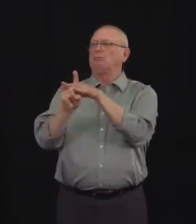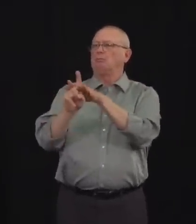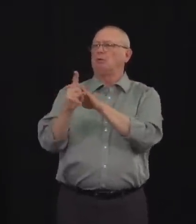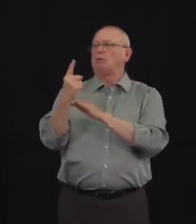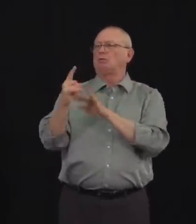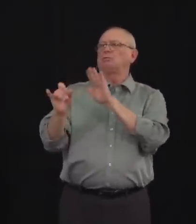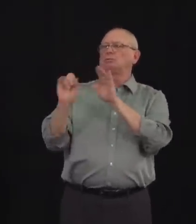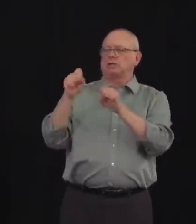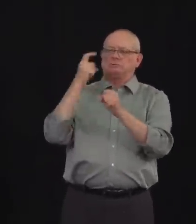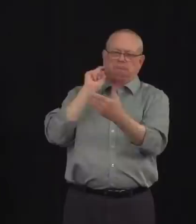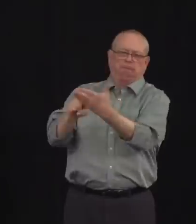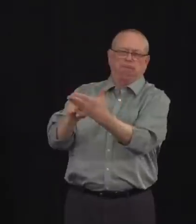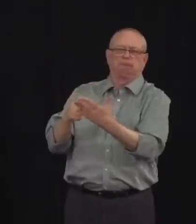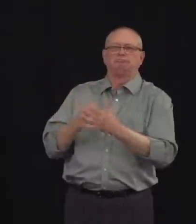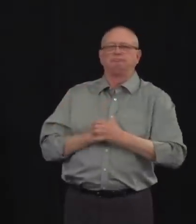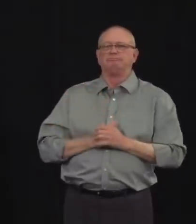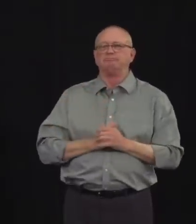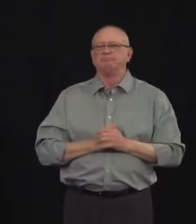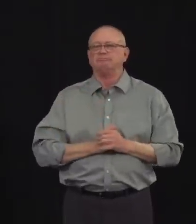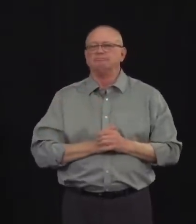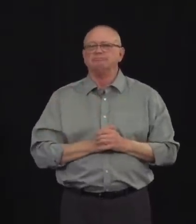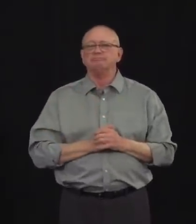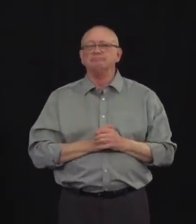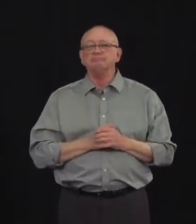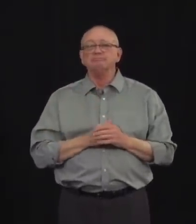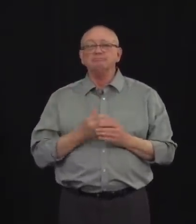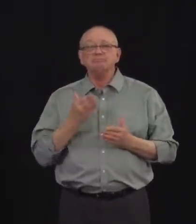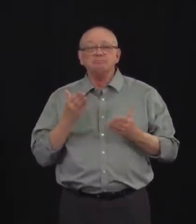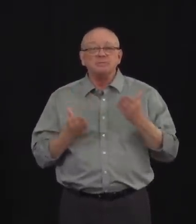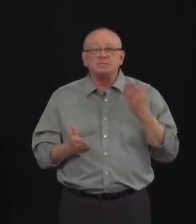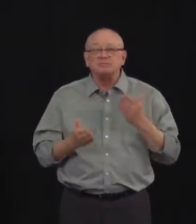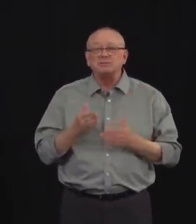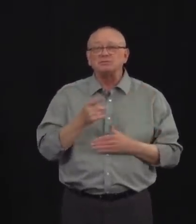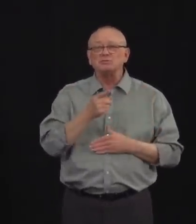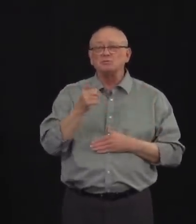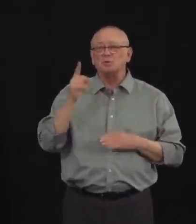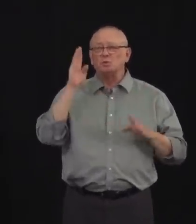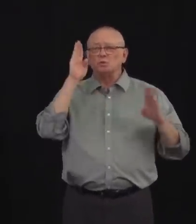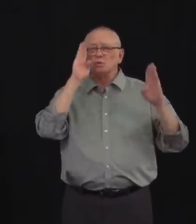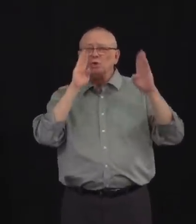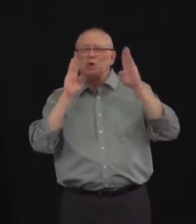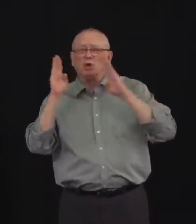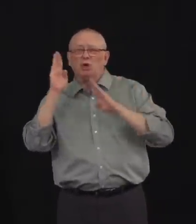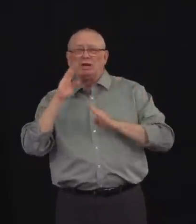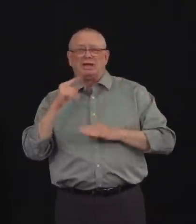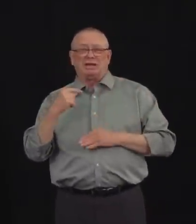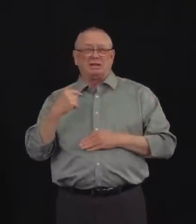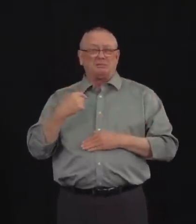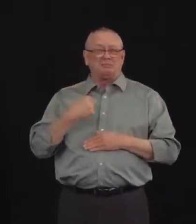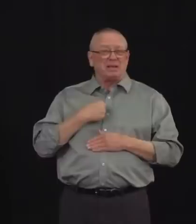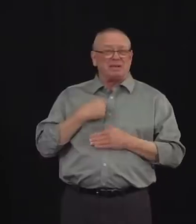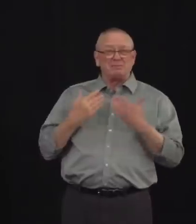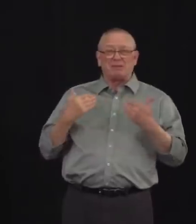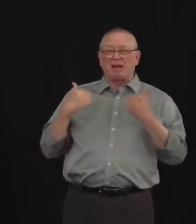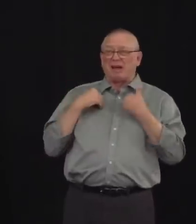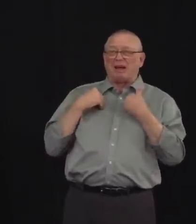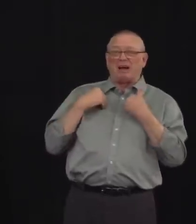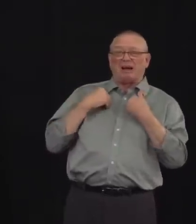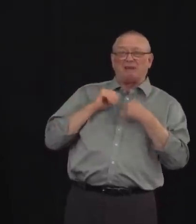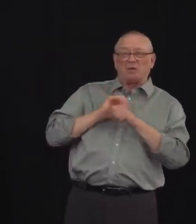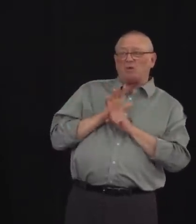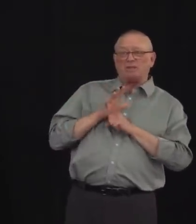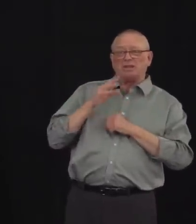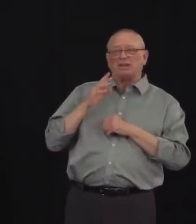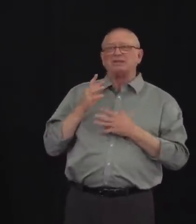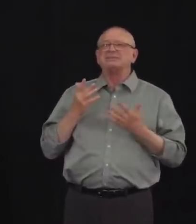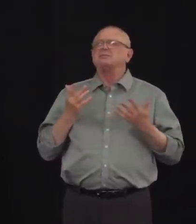If you were worried that you might have been exposed to COVID-19, even if you were feeling well and aren't showing symptoms, I encourage you